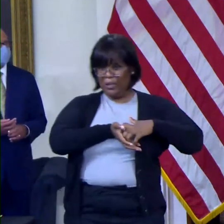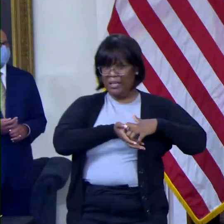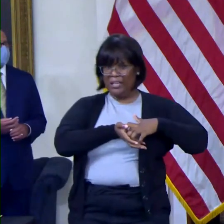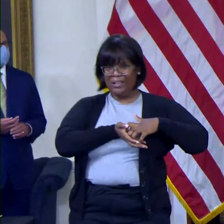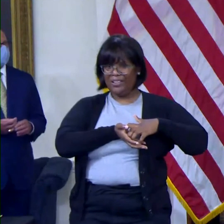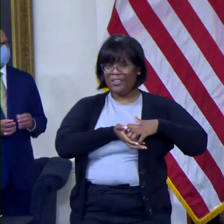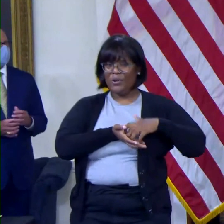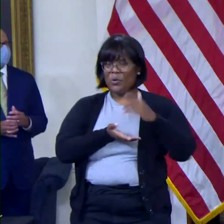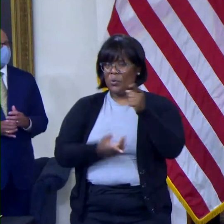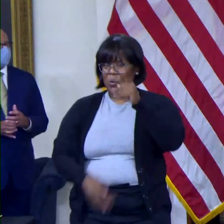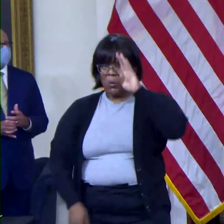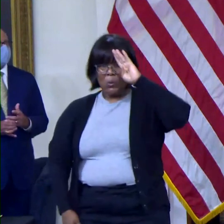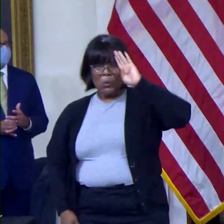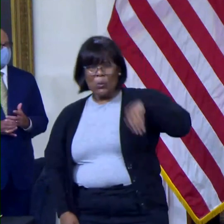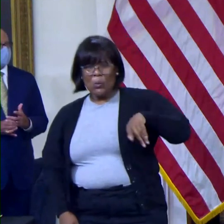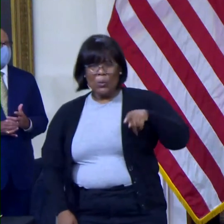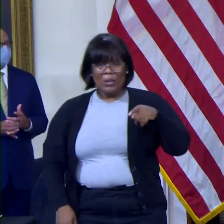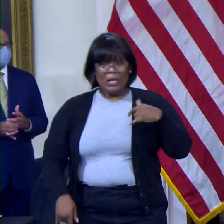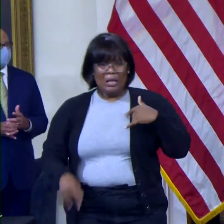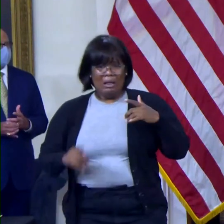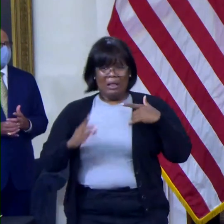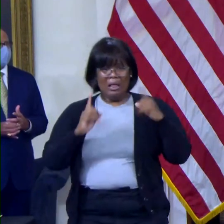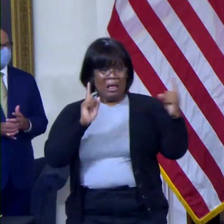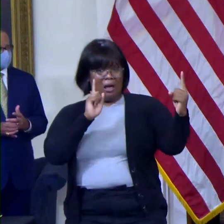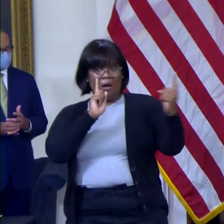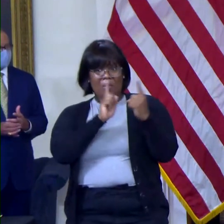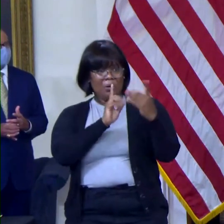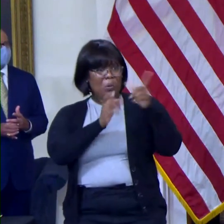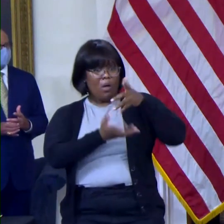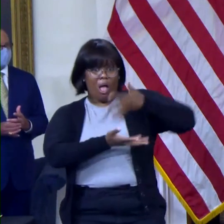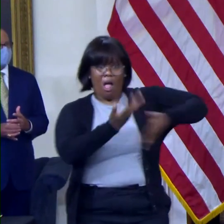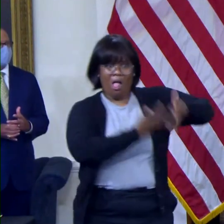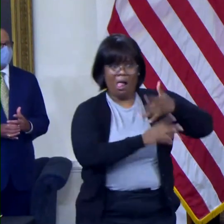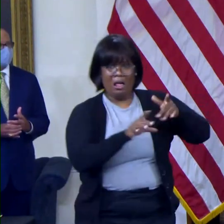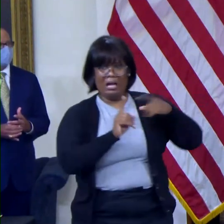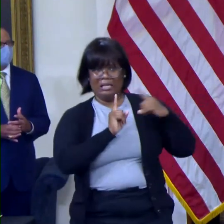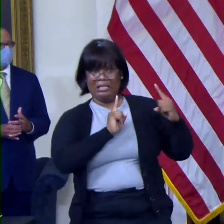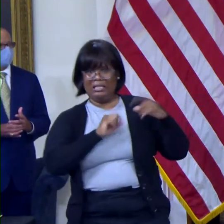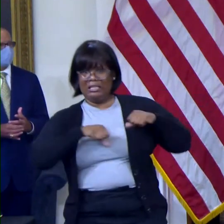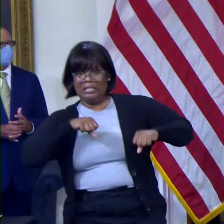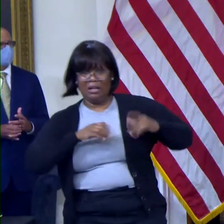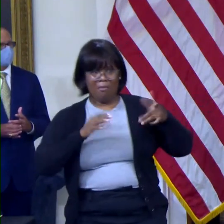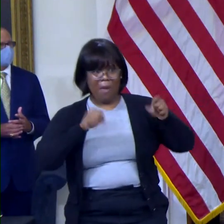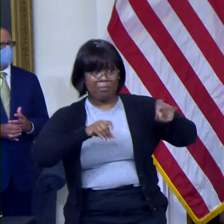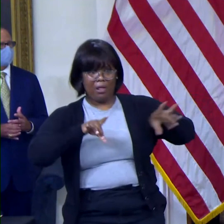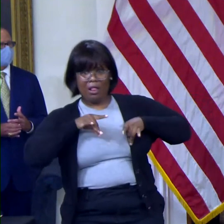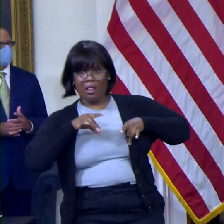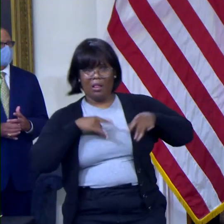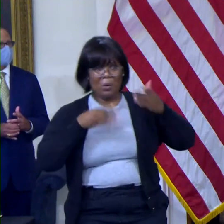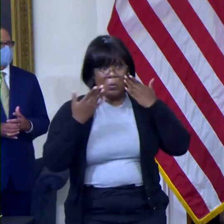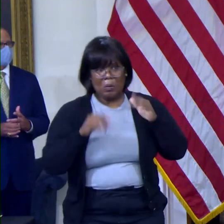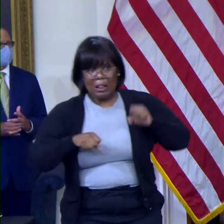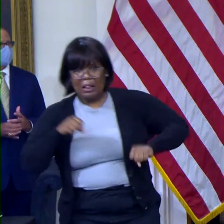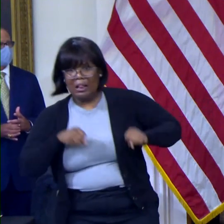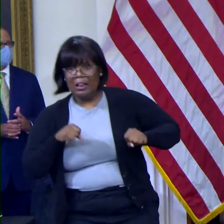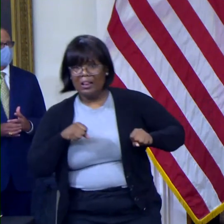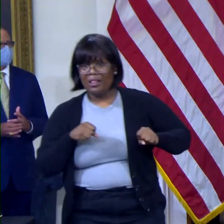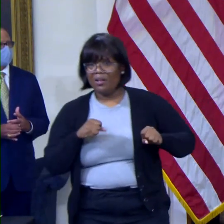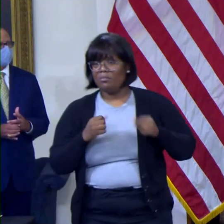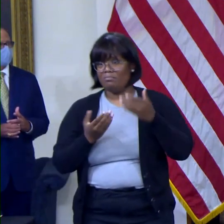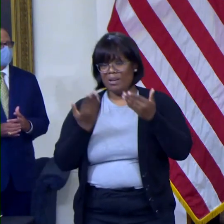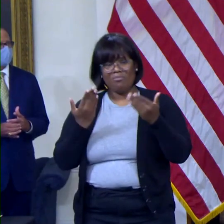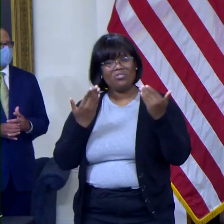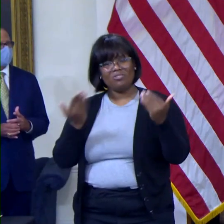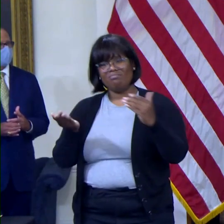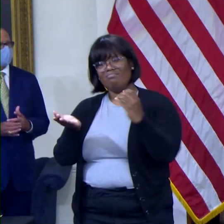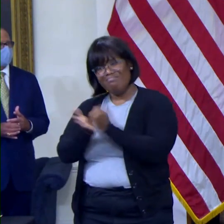have been contacted by a contact tracer and told that you have an exposure to someone who has COVID, you should consider using